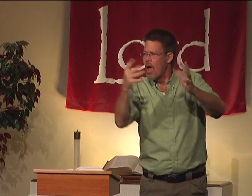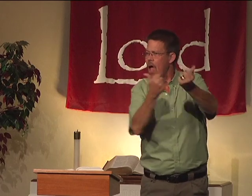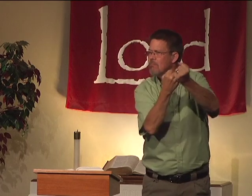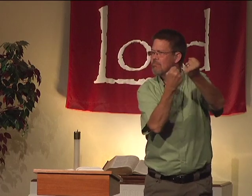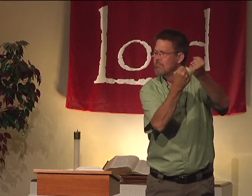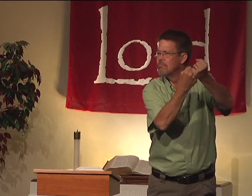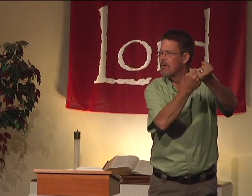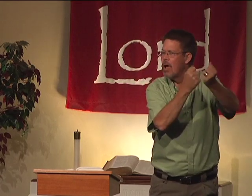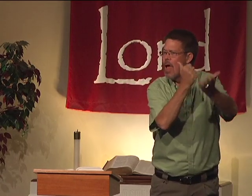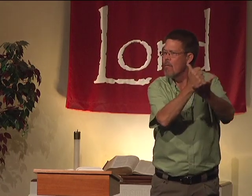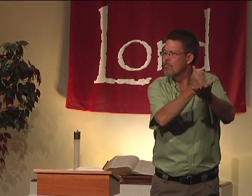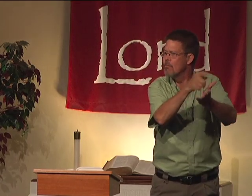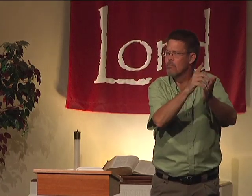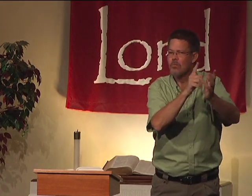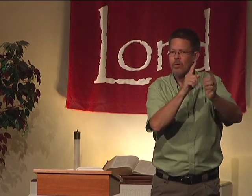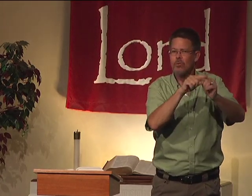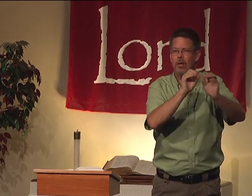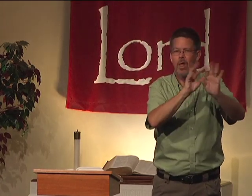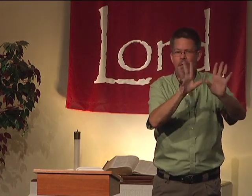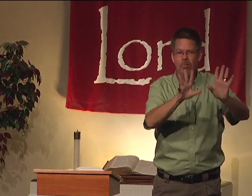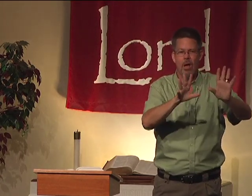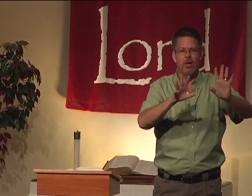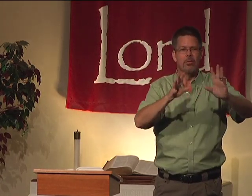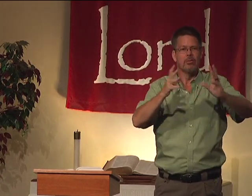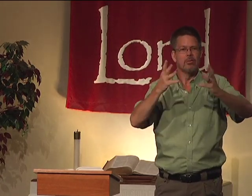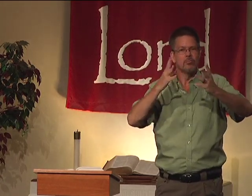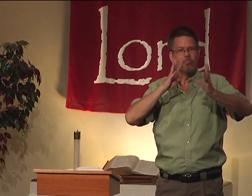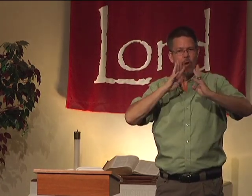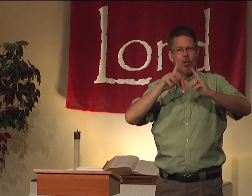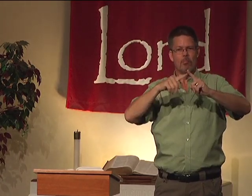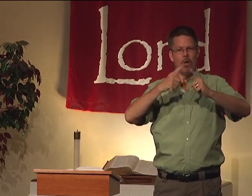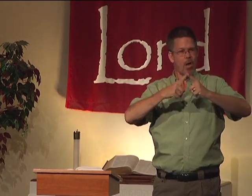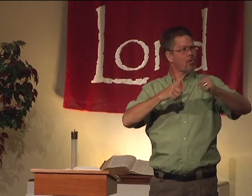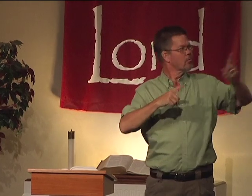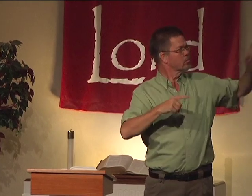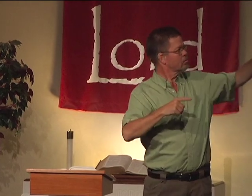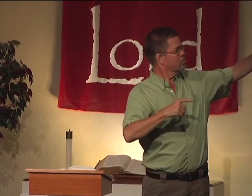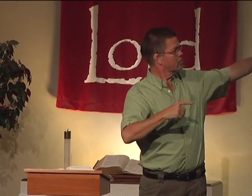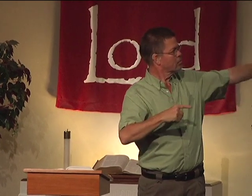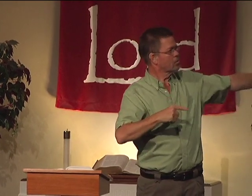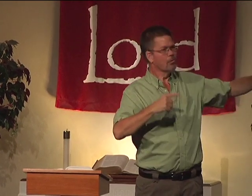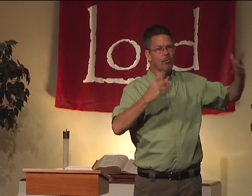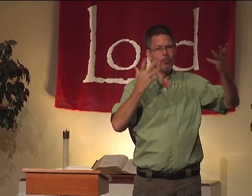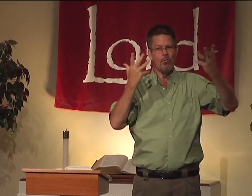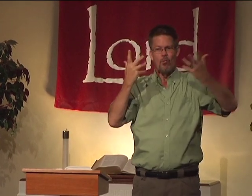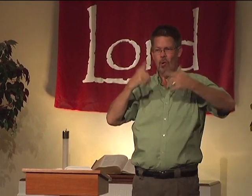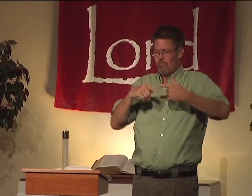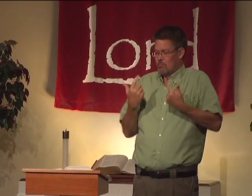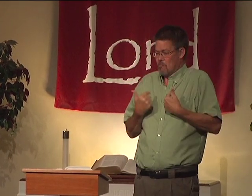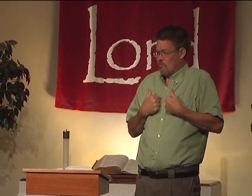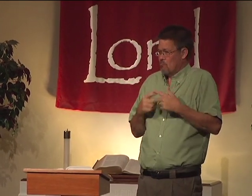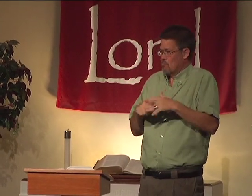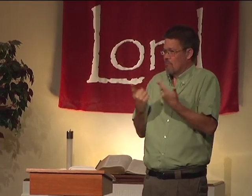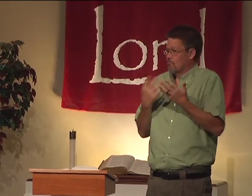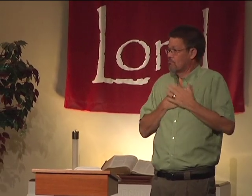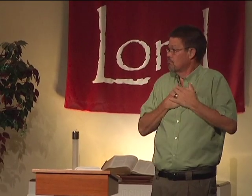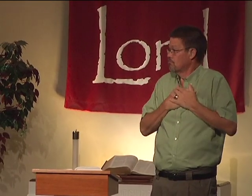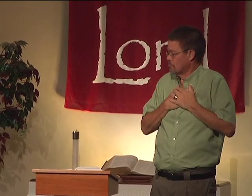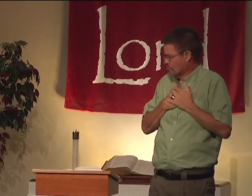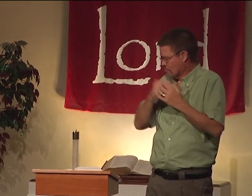And if you see somebody else signing something and they're struggling, can help with clarification if we're talking about these five areas. So I'm going